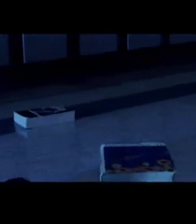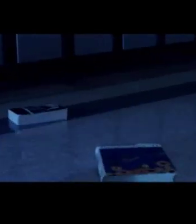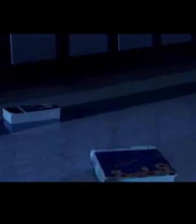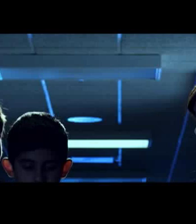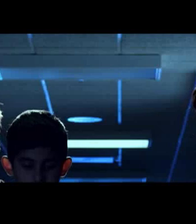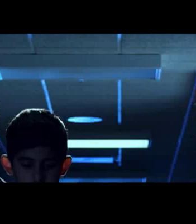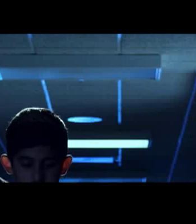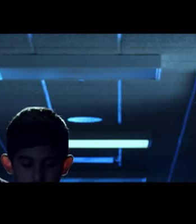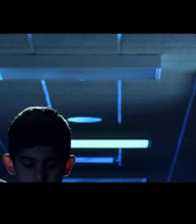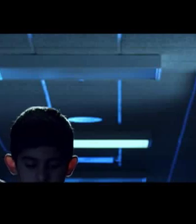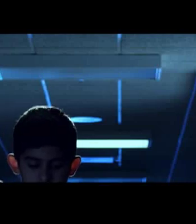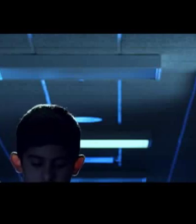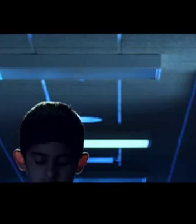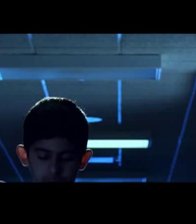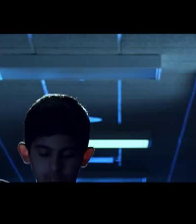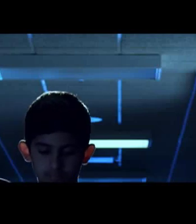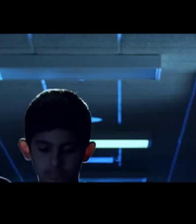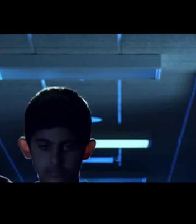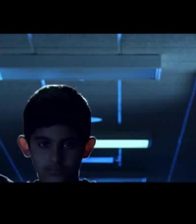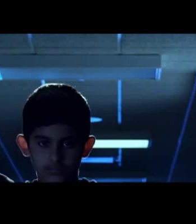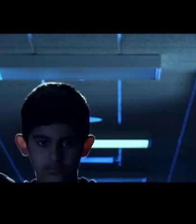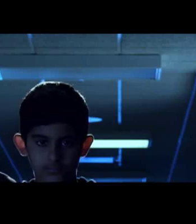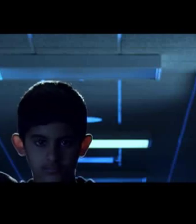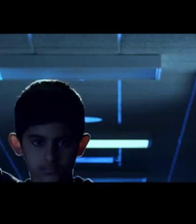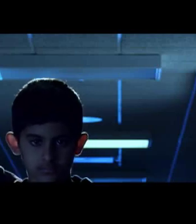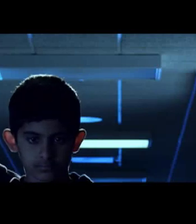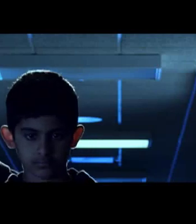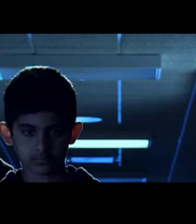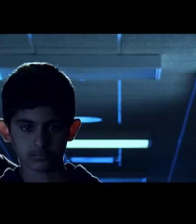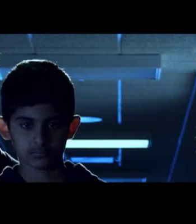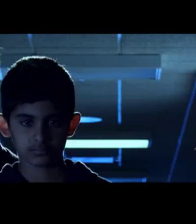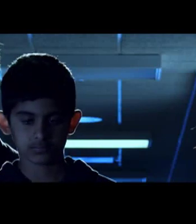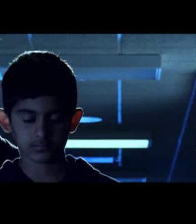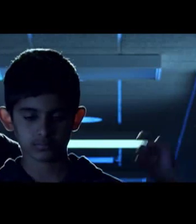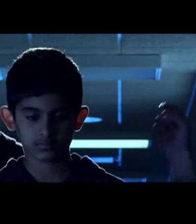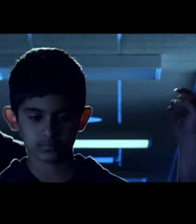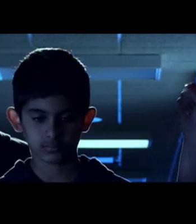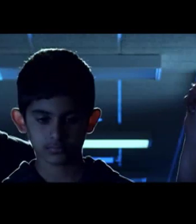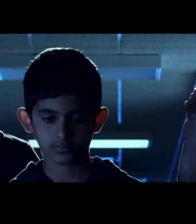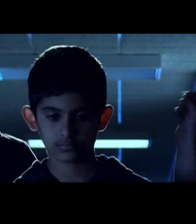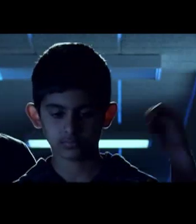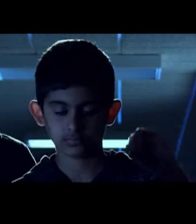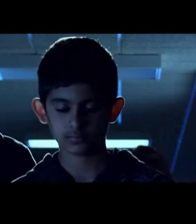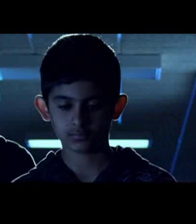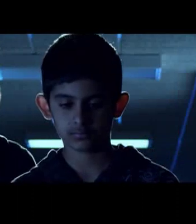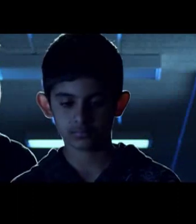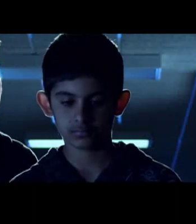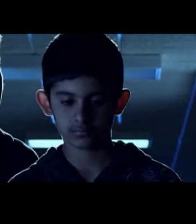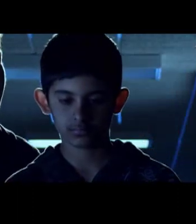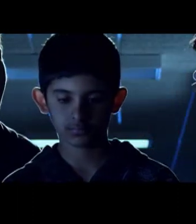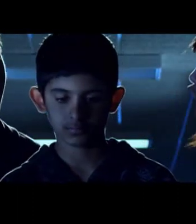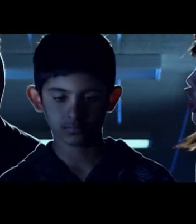I skip school, I don't eat, I can't go anywhere because I am scared. Because I think deep down,